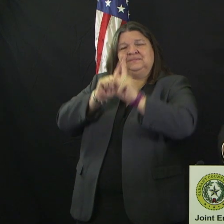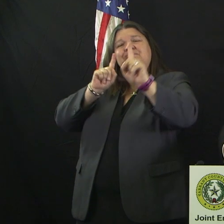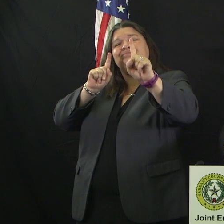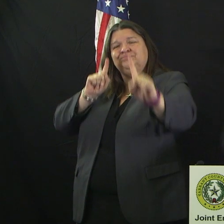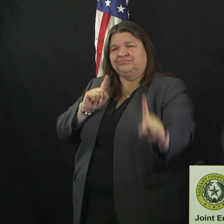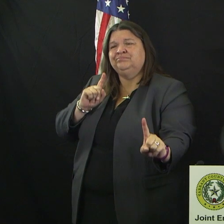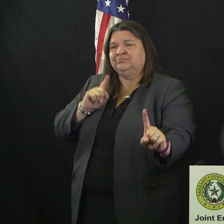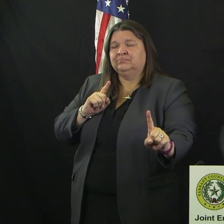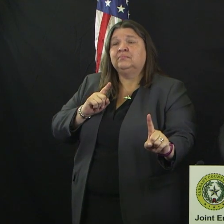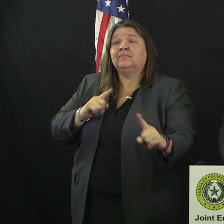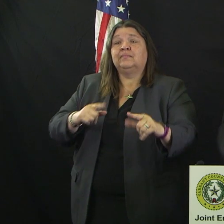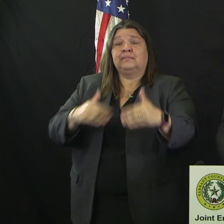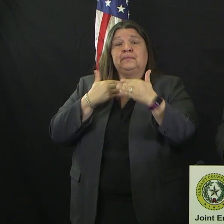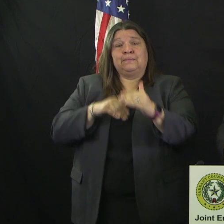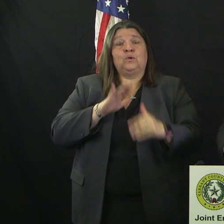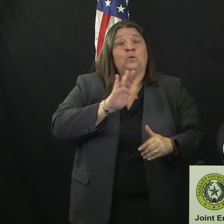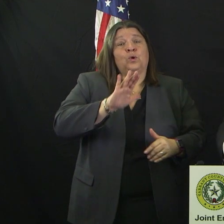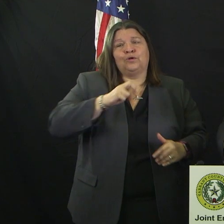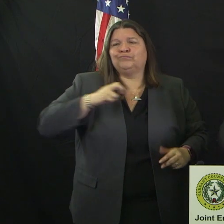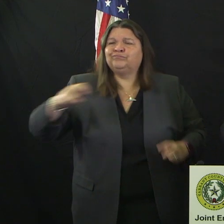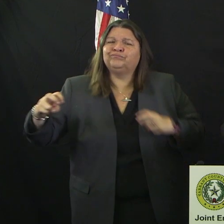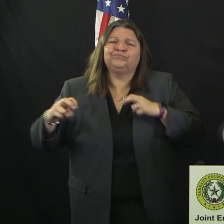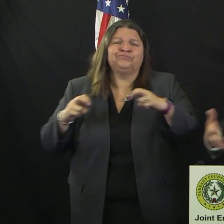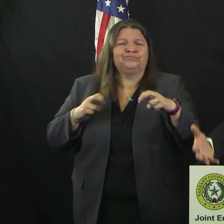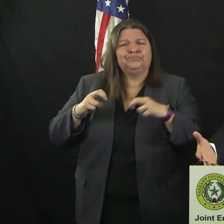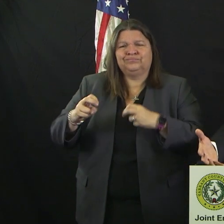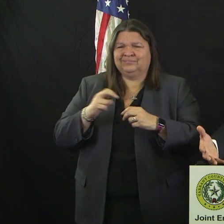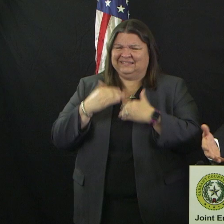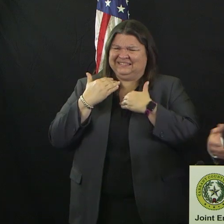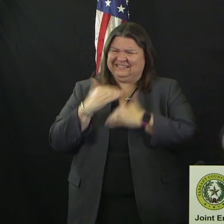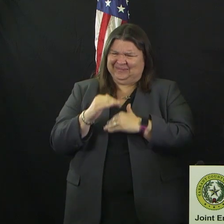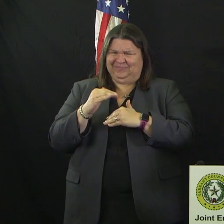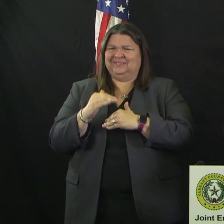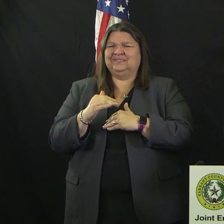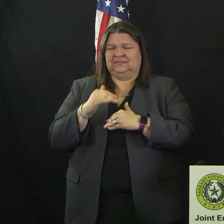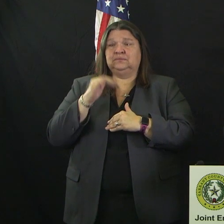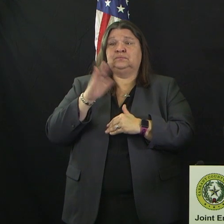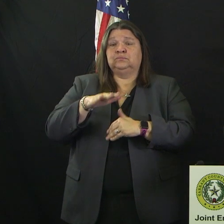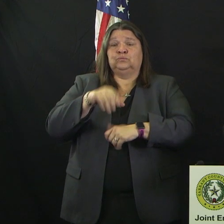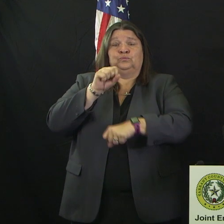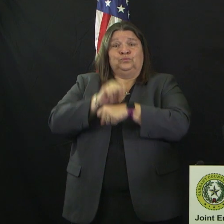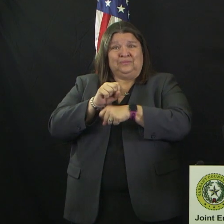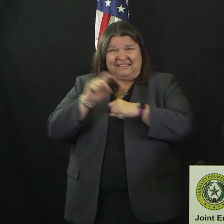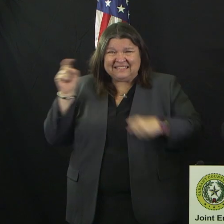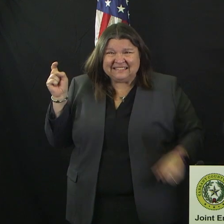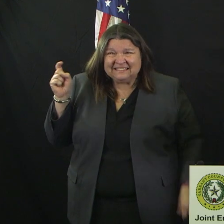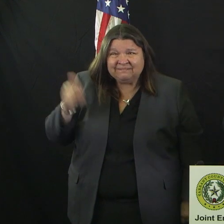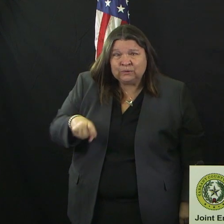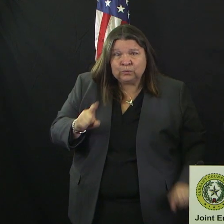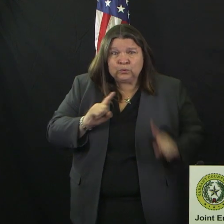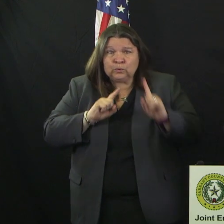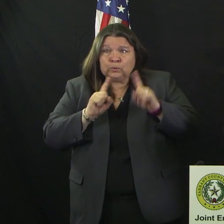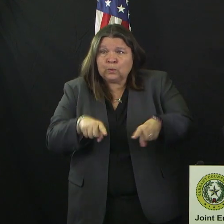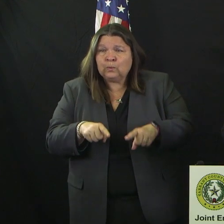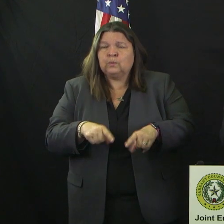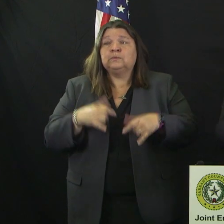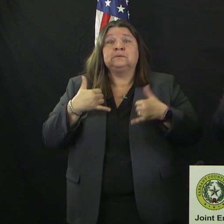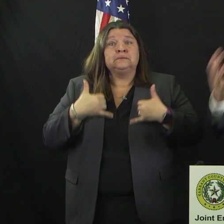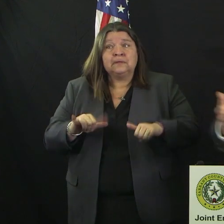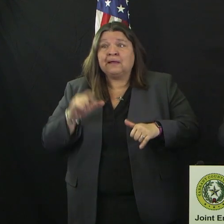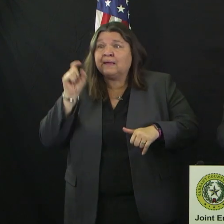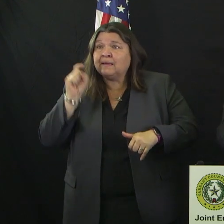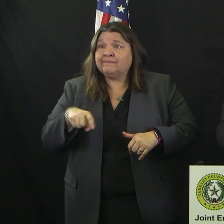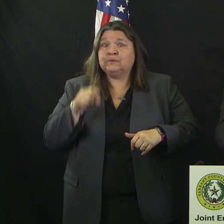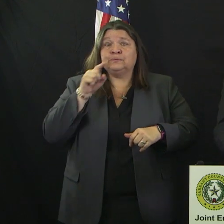stay at home where you can. If you have to go to work, make sure that you practice the six feet of social separation. Wash your hands.